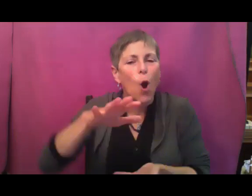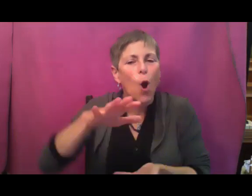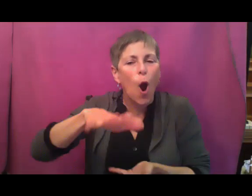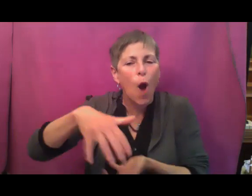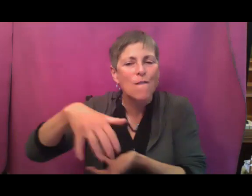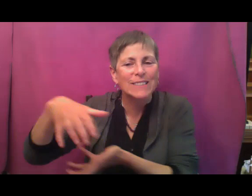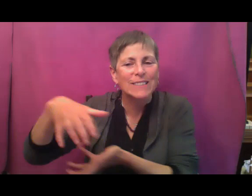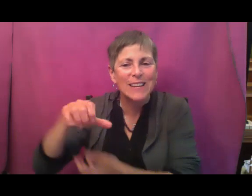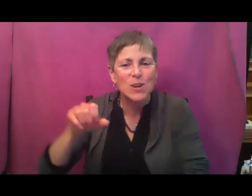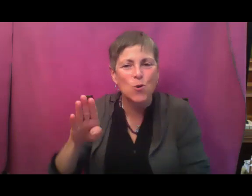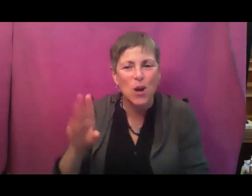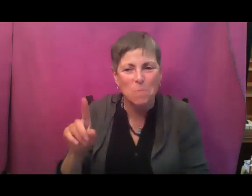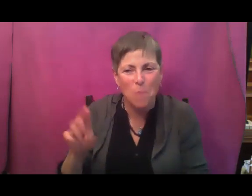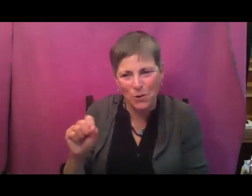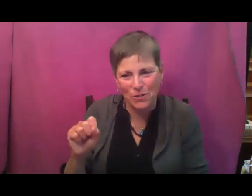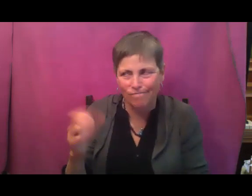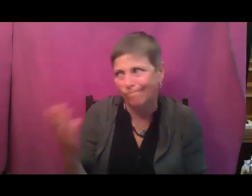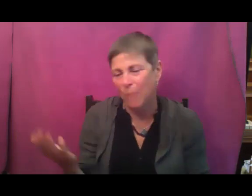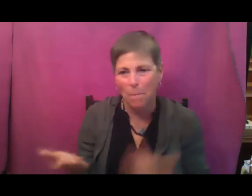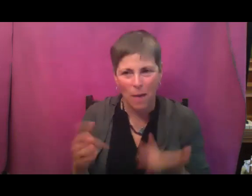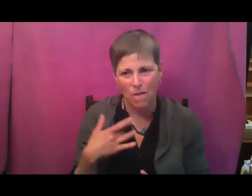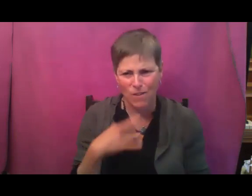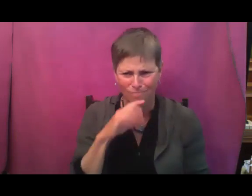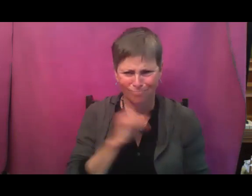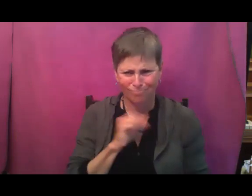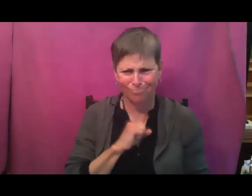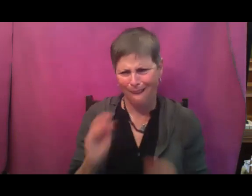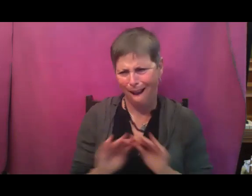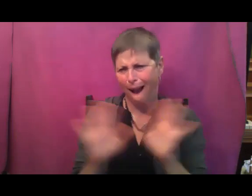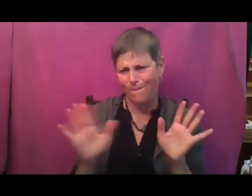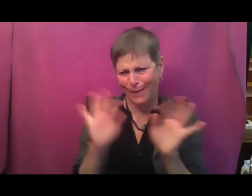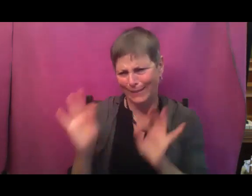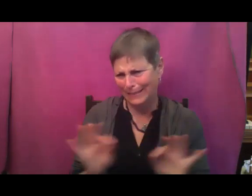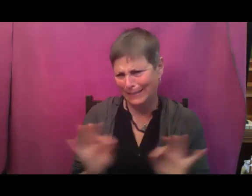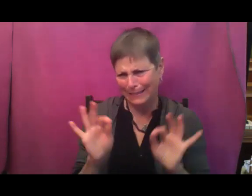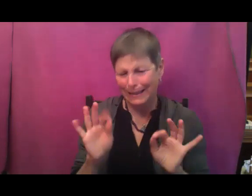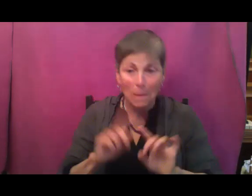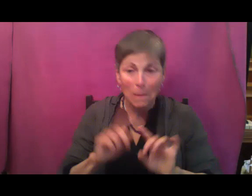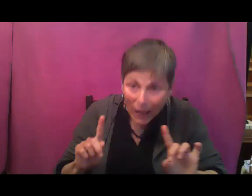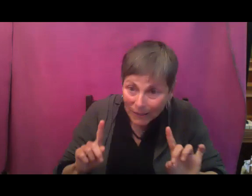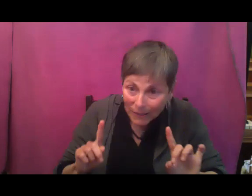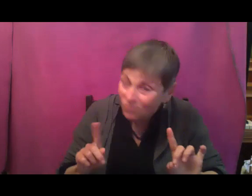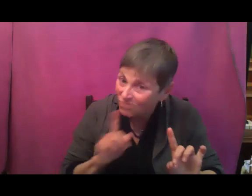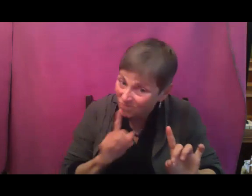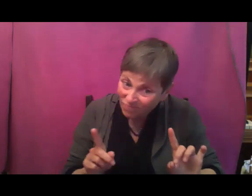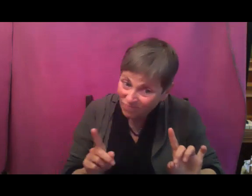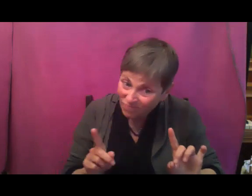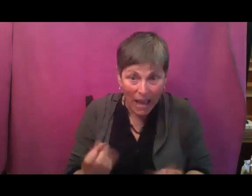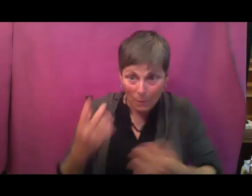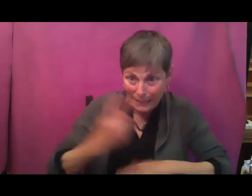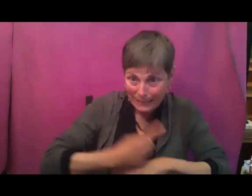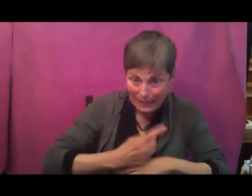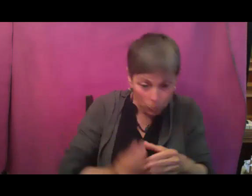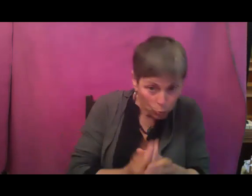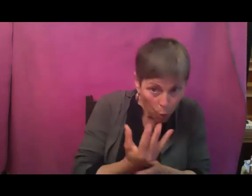might sound obvious, but honestly, days to harvest really varies, varies by temperature, by water, by